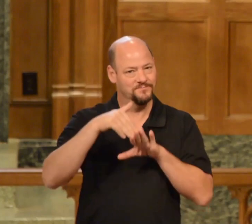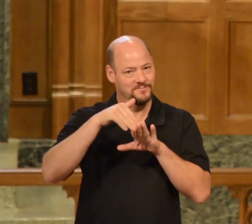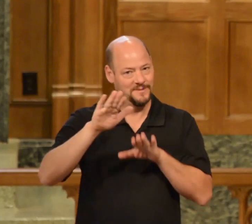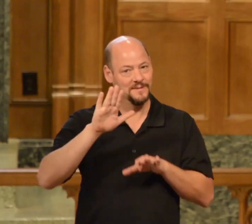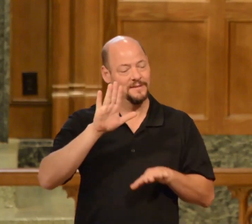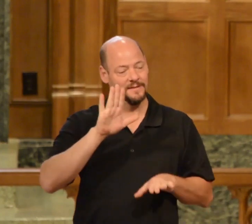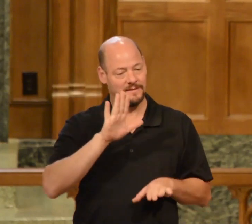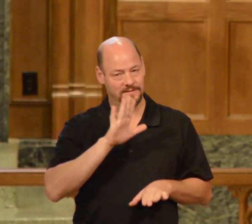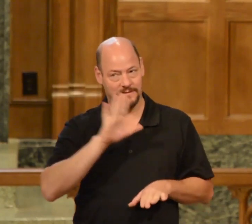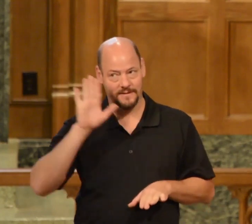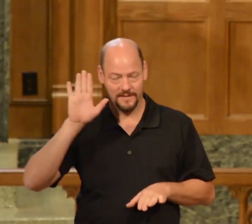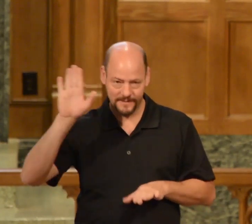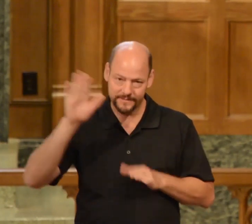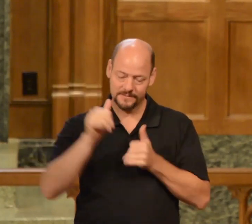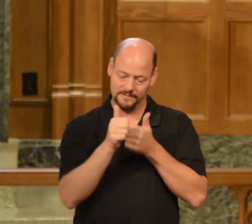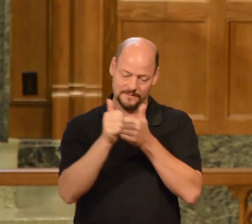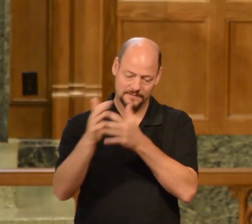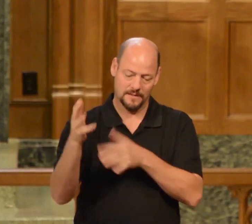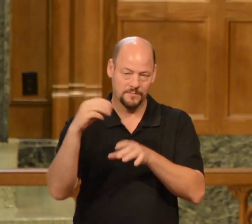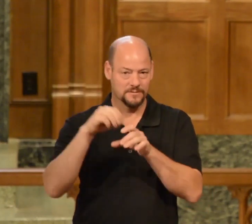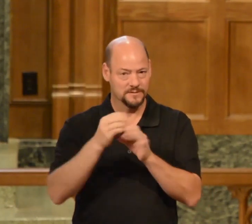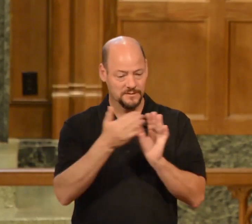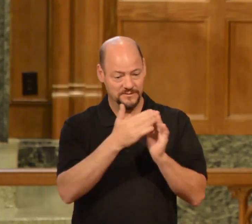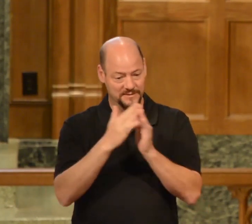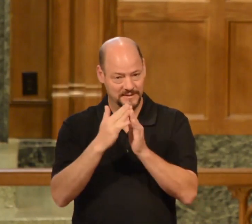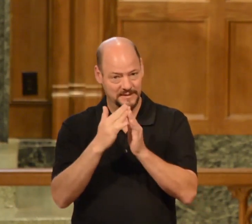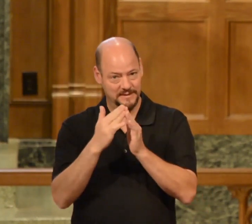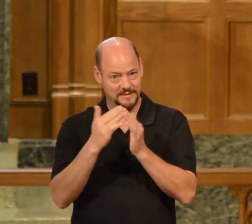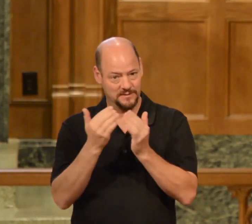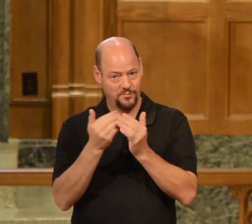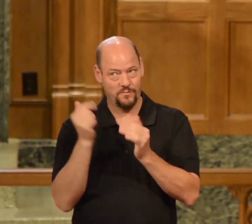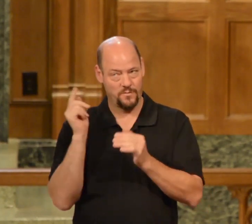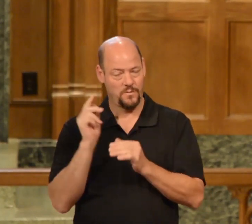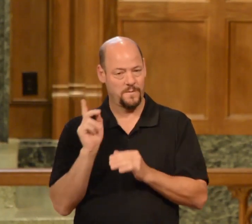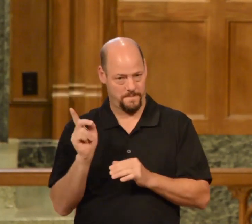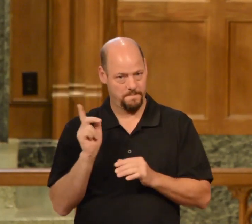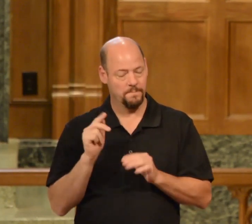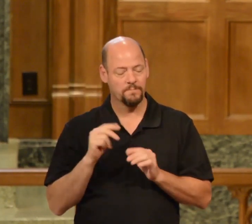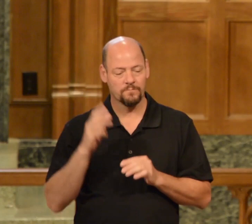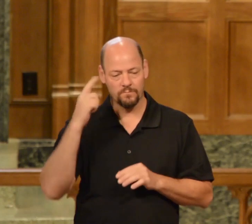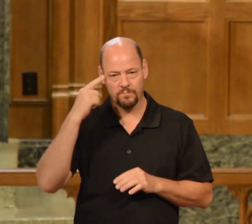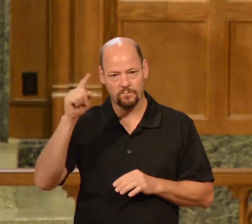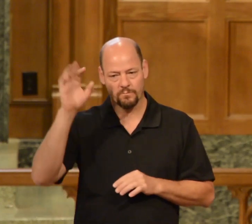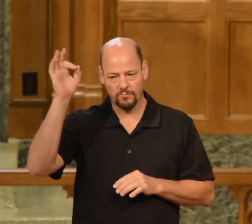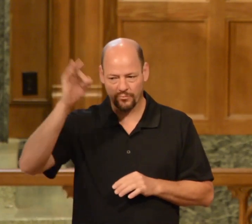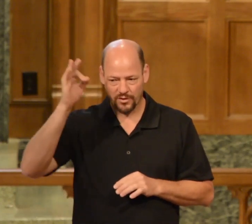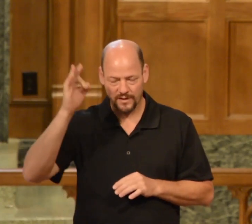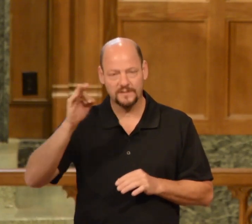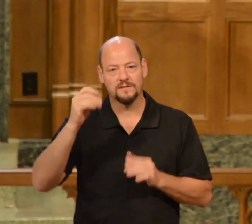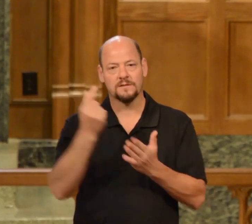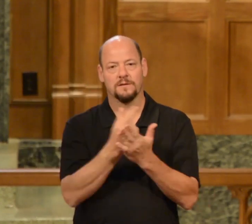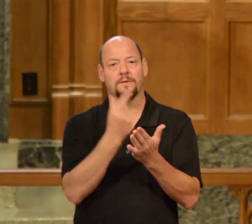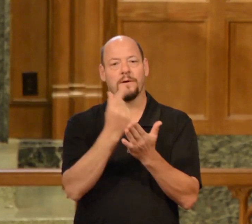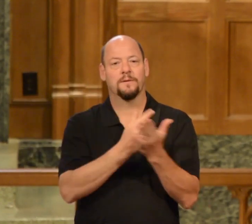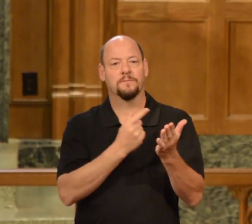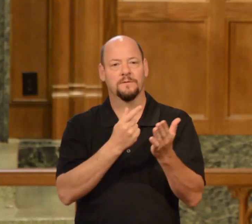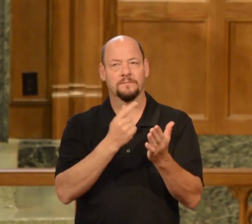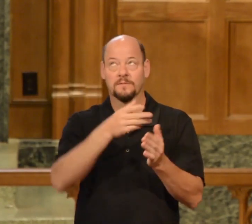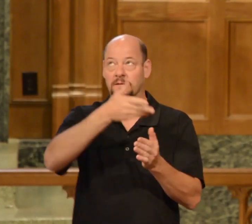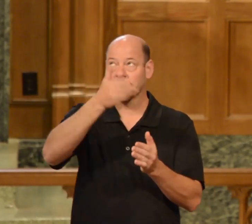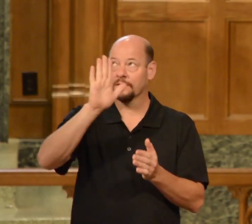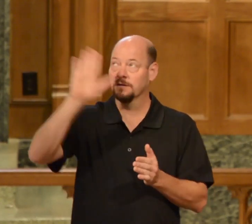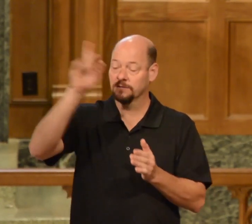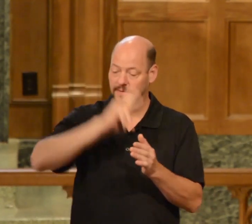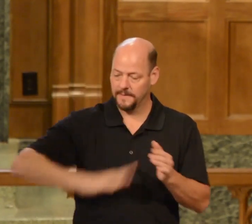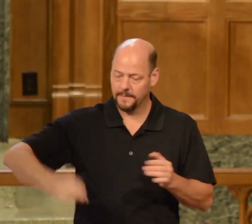disciples out into the cities before him to preach the Gospel, the coming of the kingdom of God, to heal